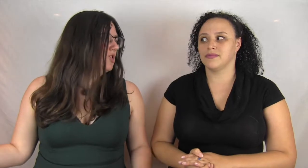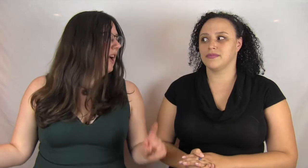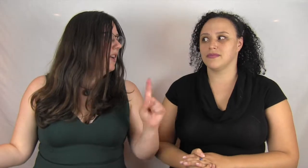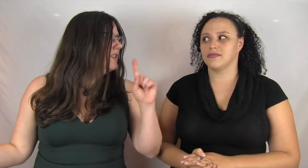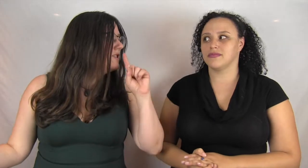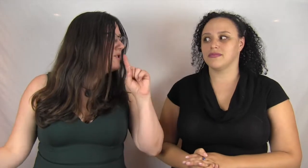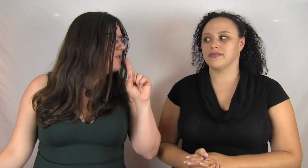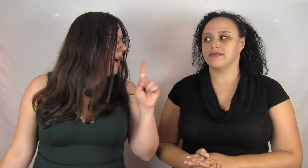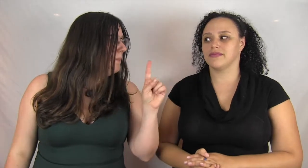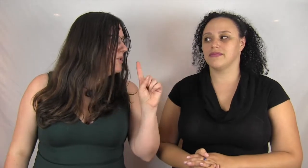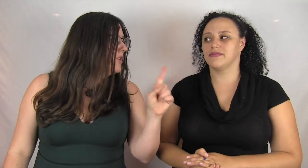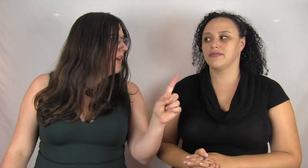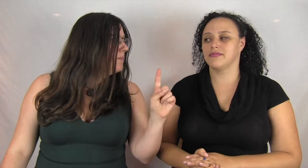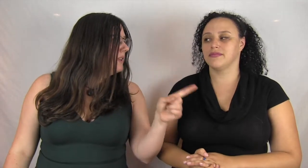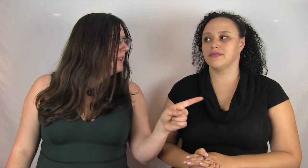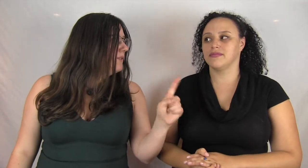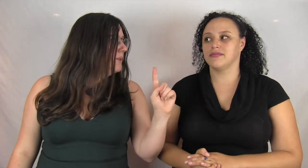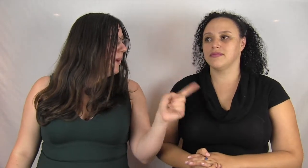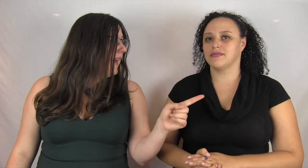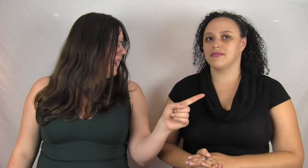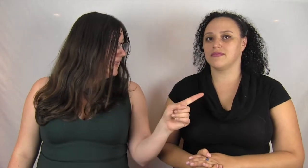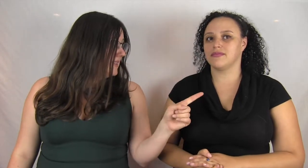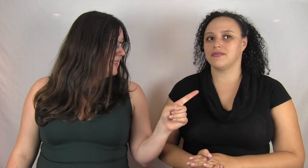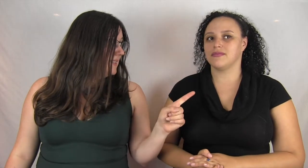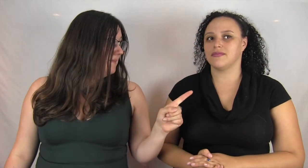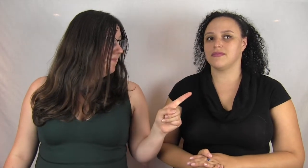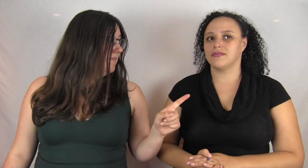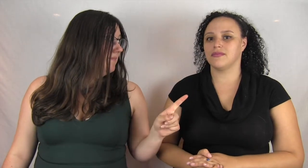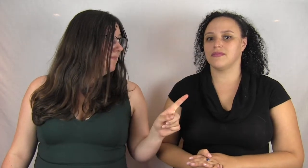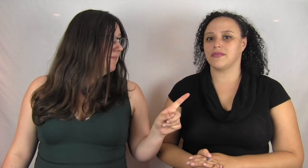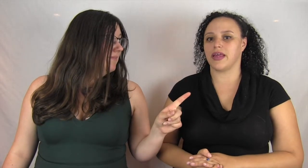Shhh. Stop your non-believer ways.